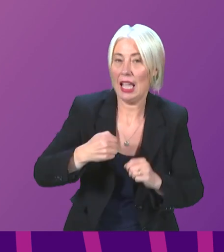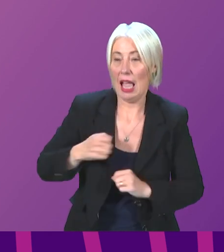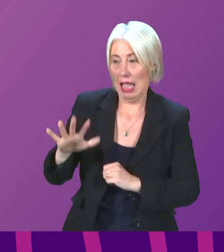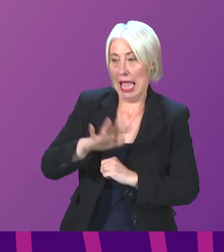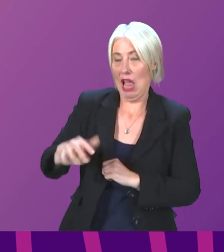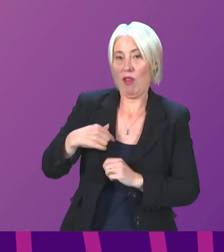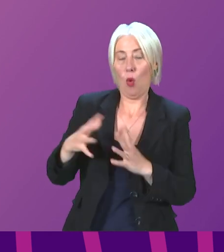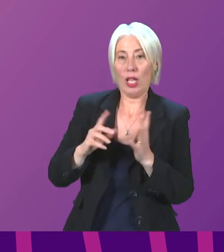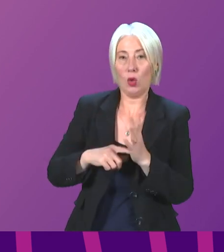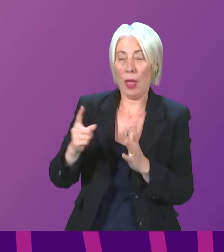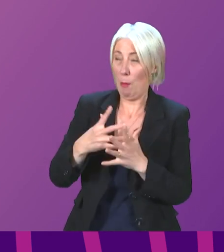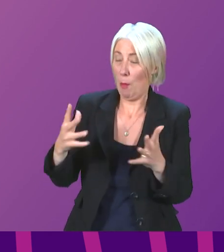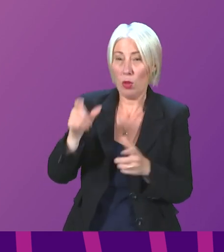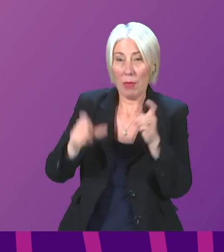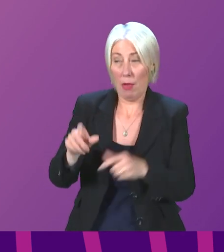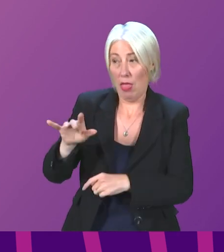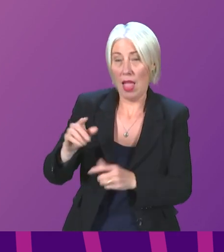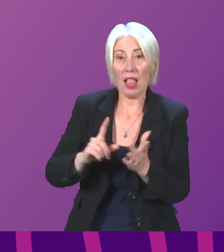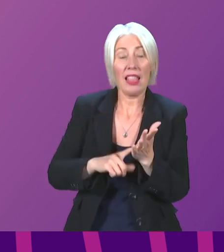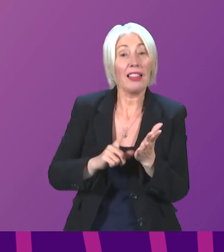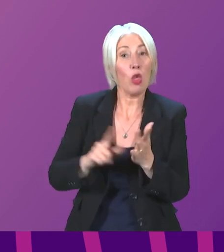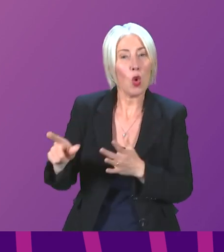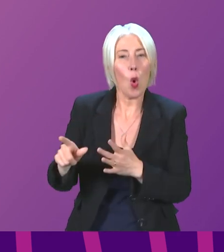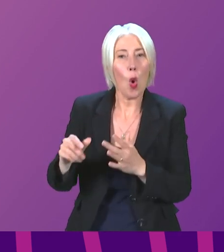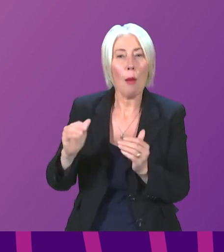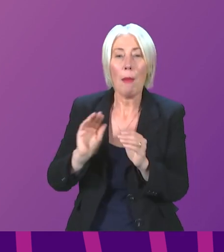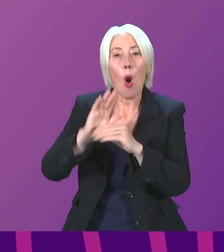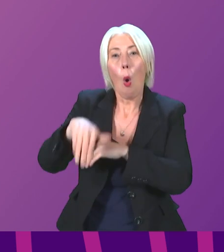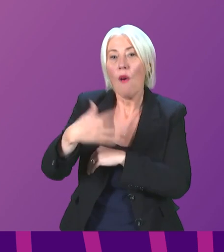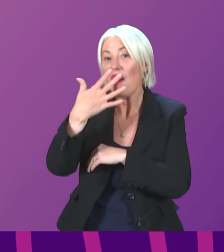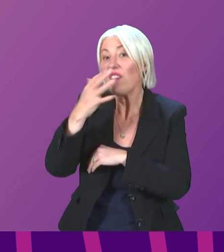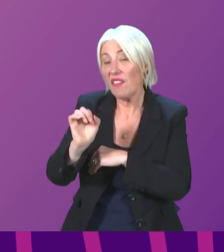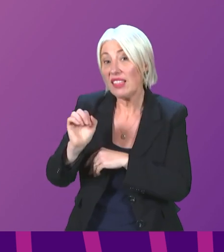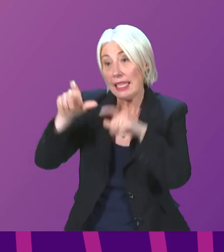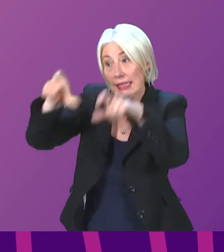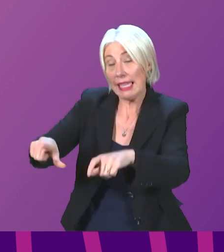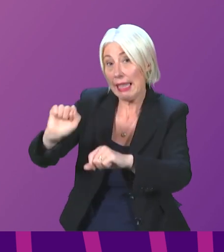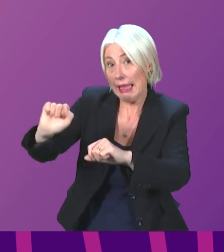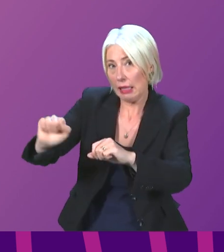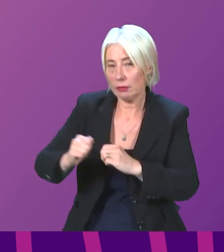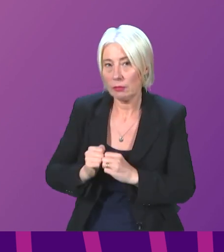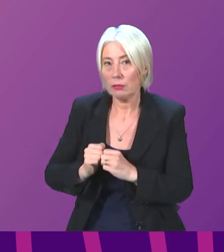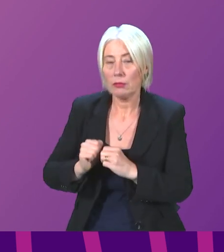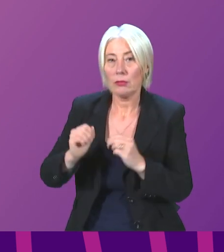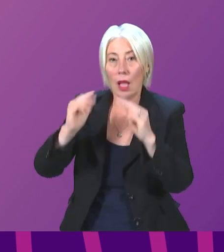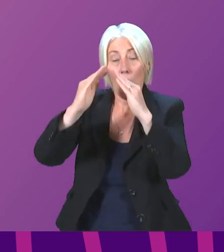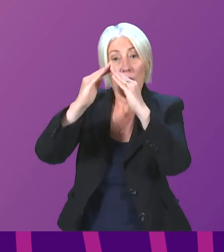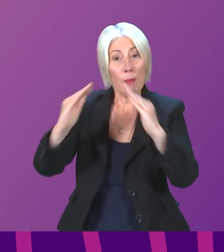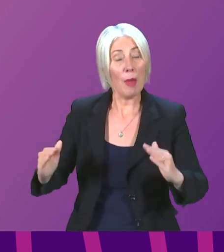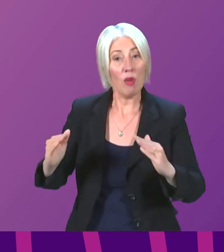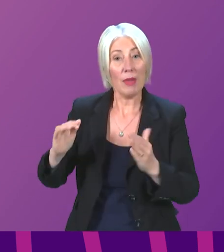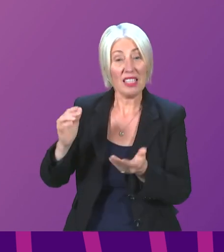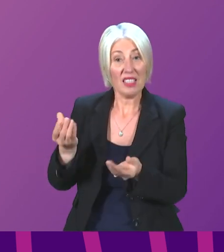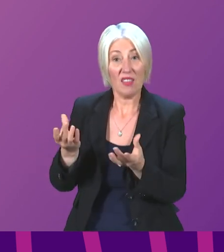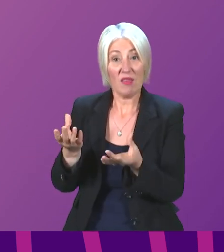constituents in Scotland with a significantly disproportionate number of over 50s residing in it. The Pyramids facility in Bathgate